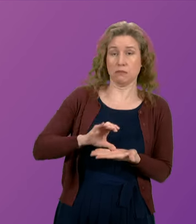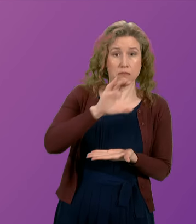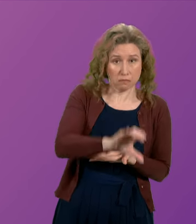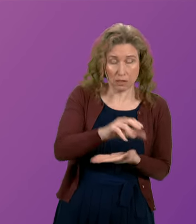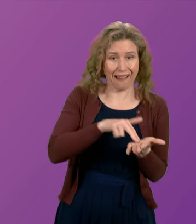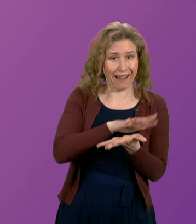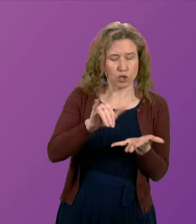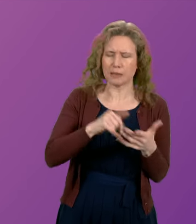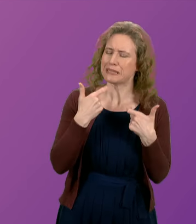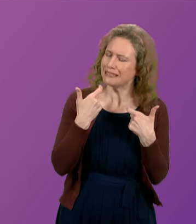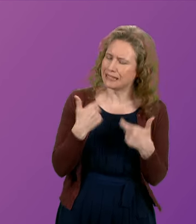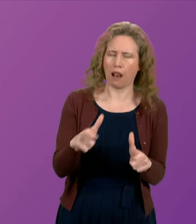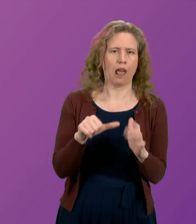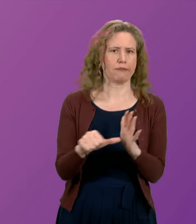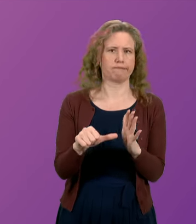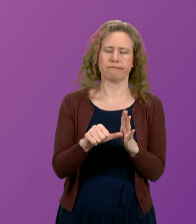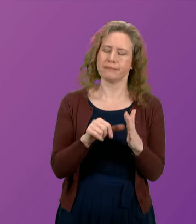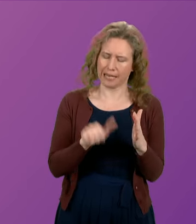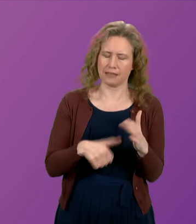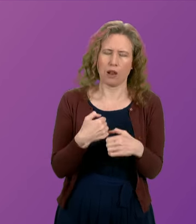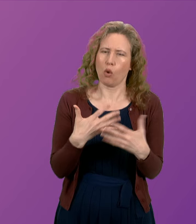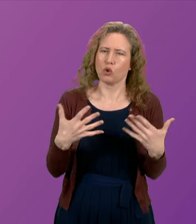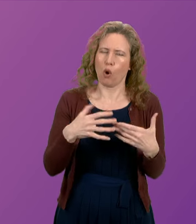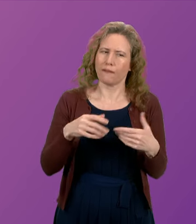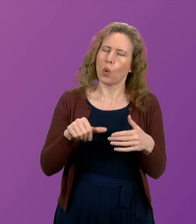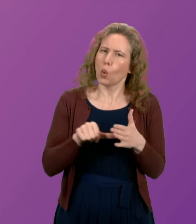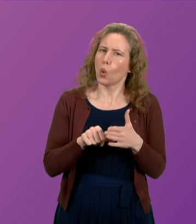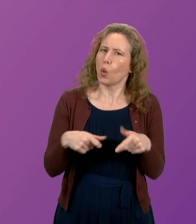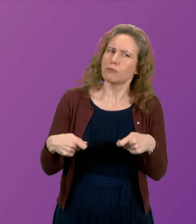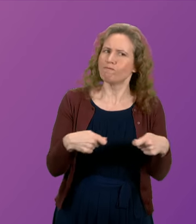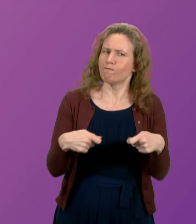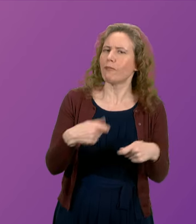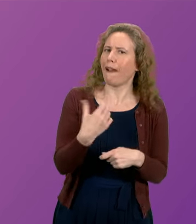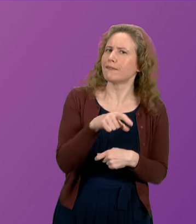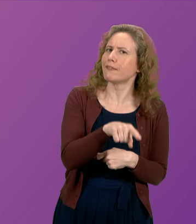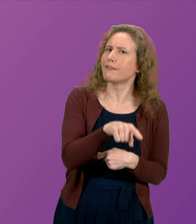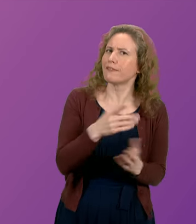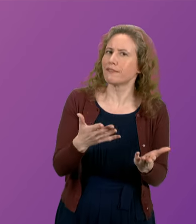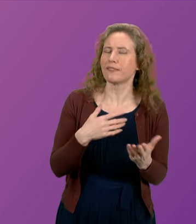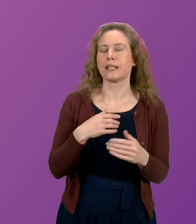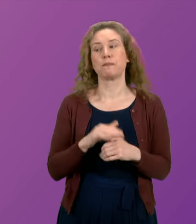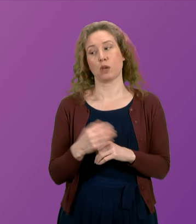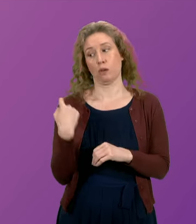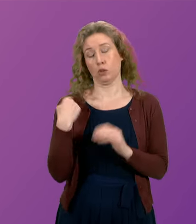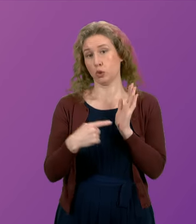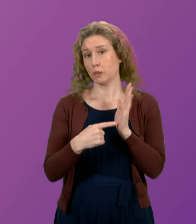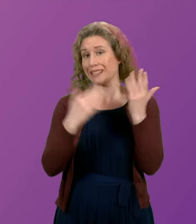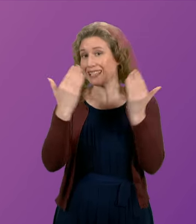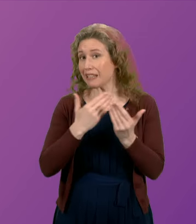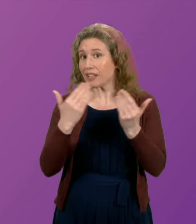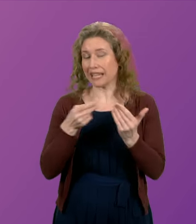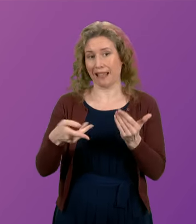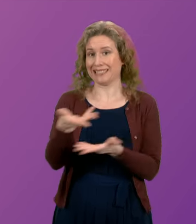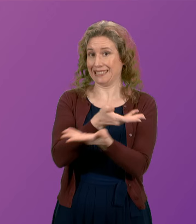remain significant strains in the National Health Service. So the point I was making on Tuesday evening in the